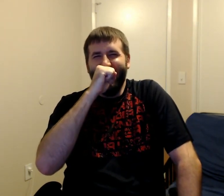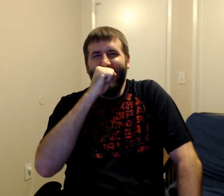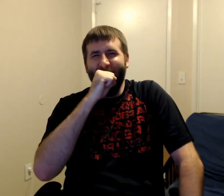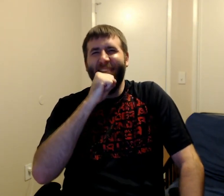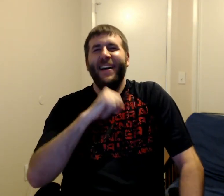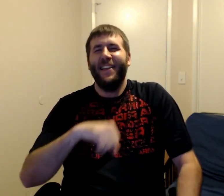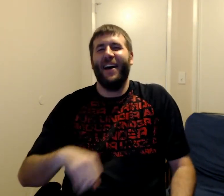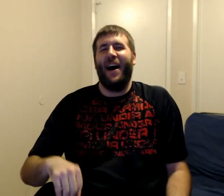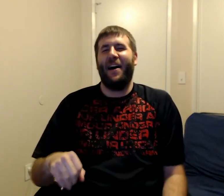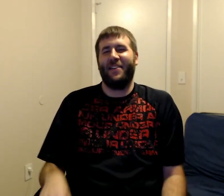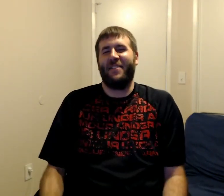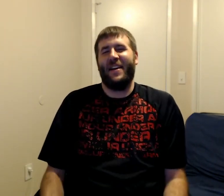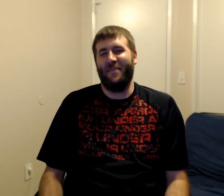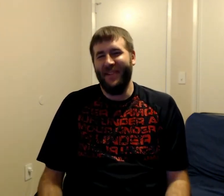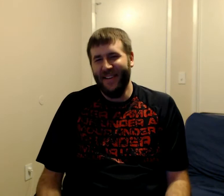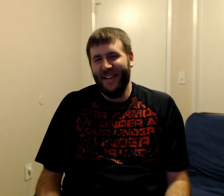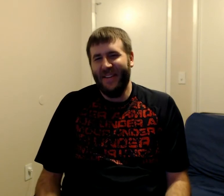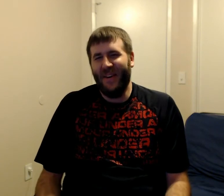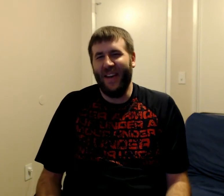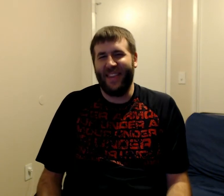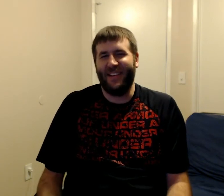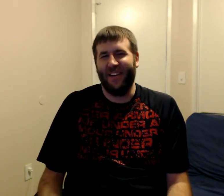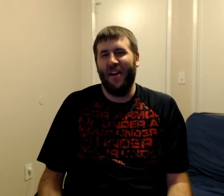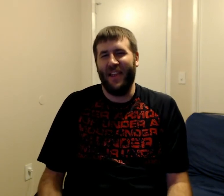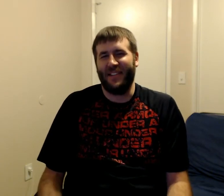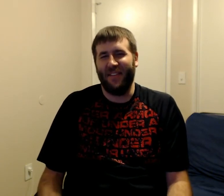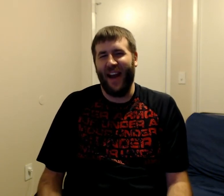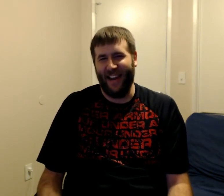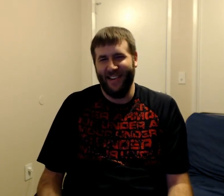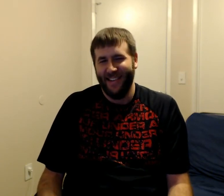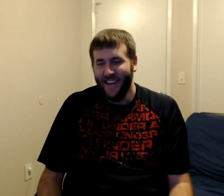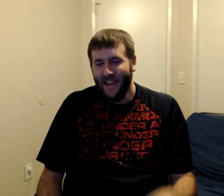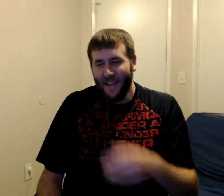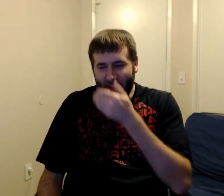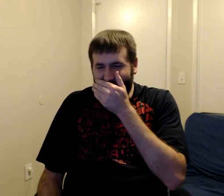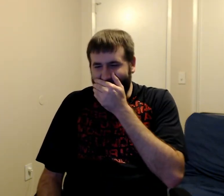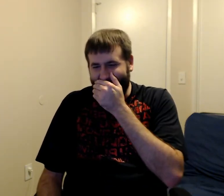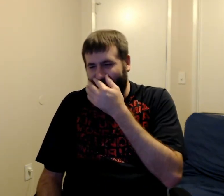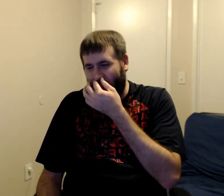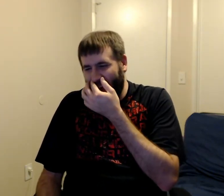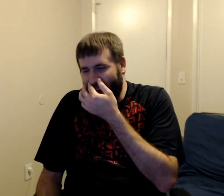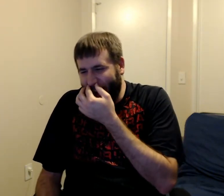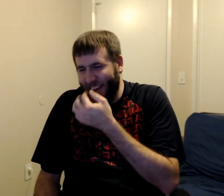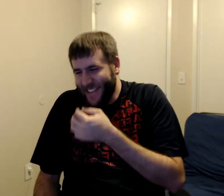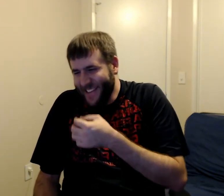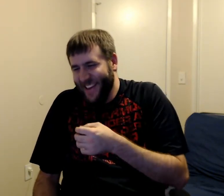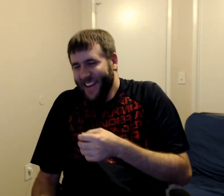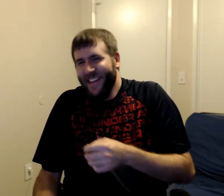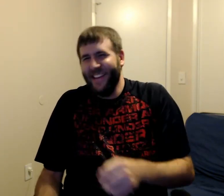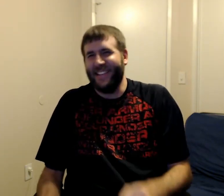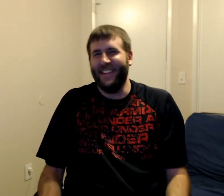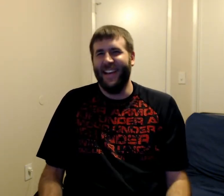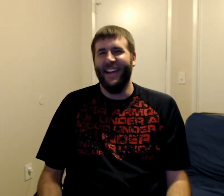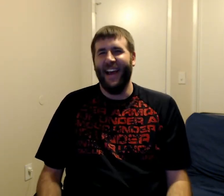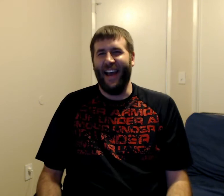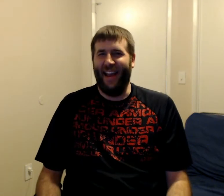the hologram the the drone that's great that's good stuff this is it